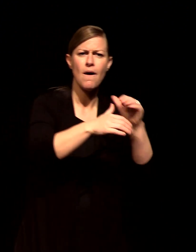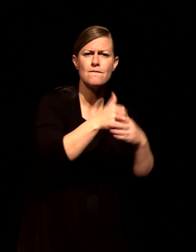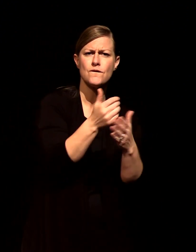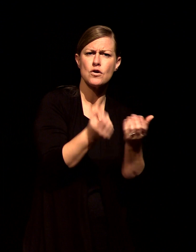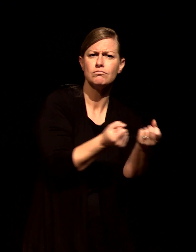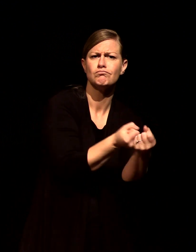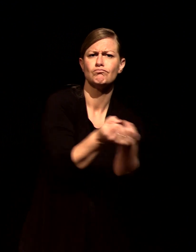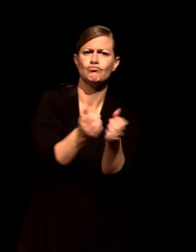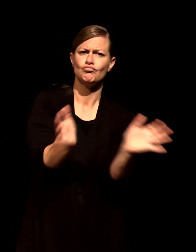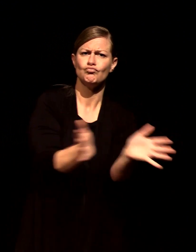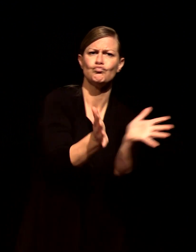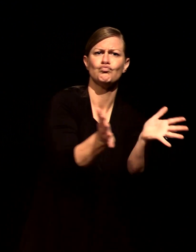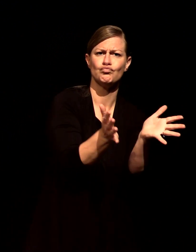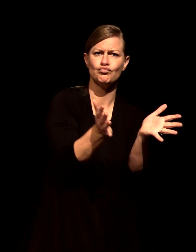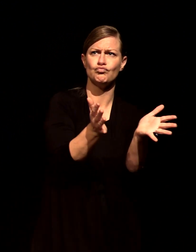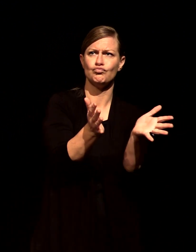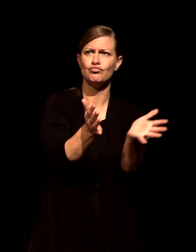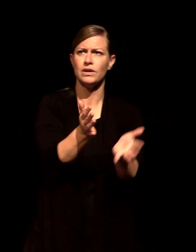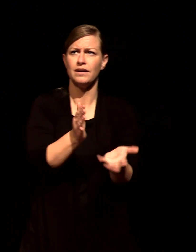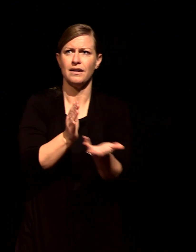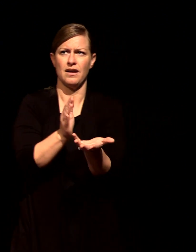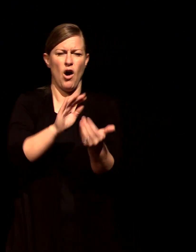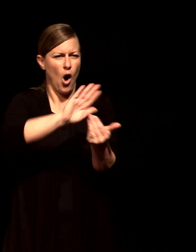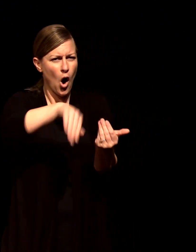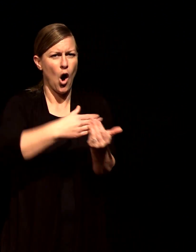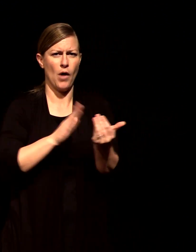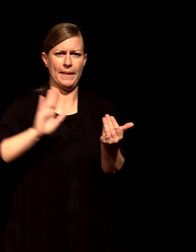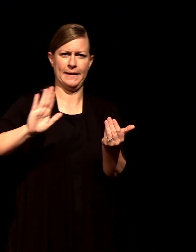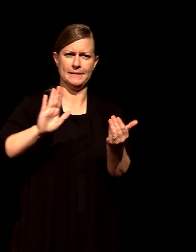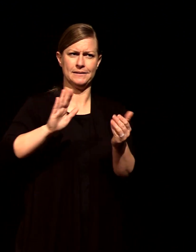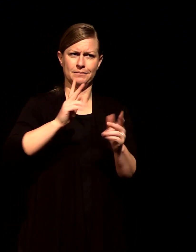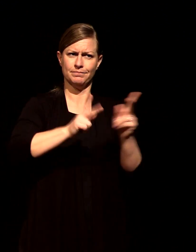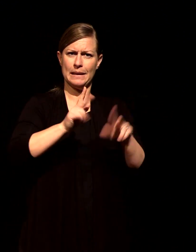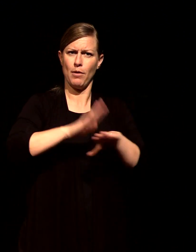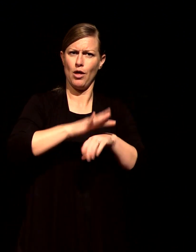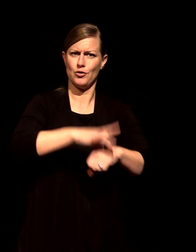all the things that we could focus on to fill in that quote I think this one is really key